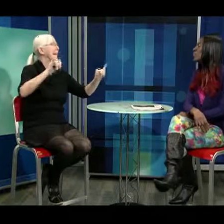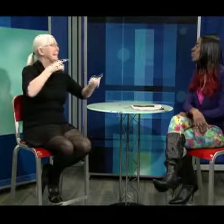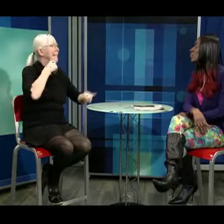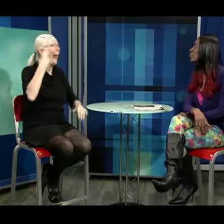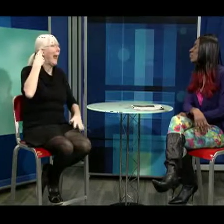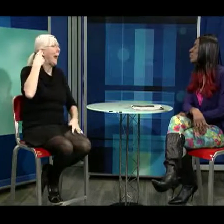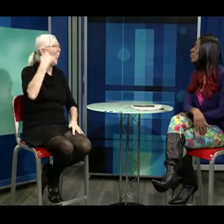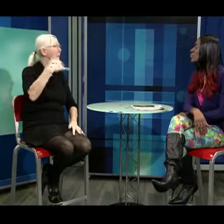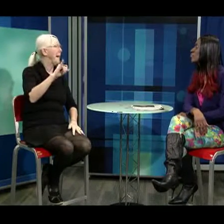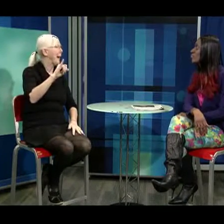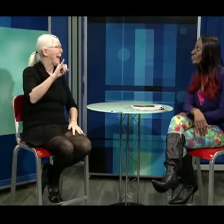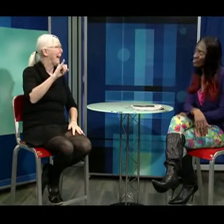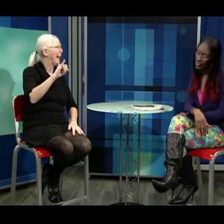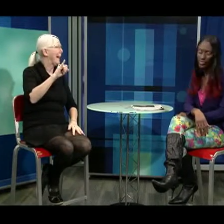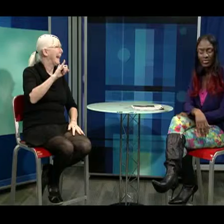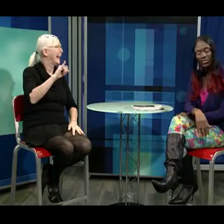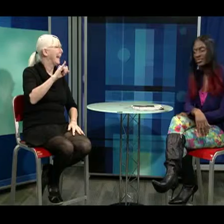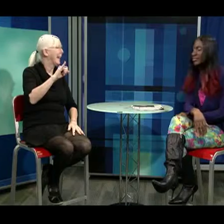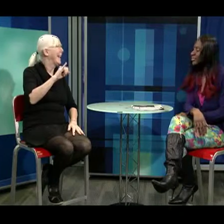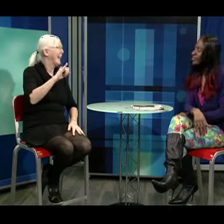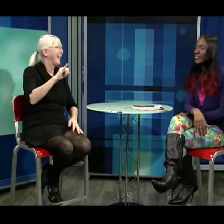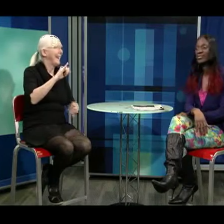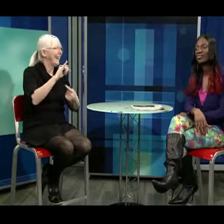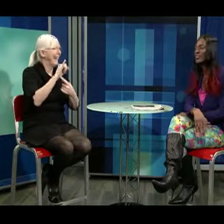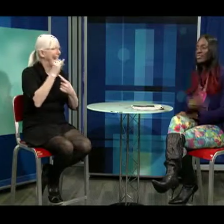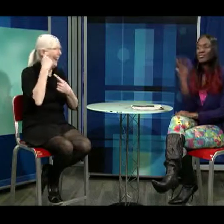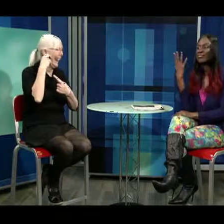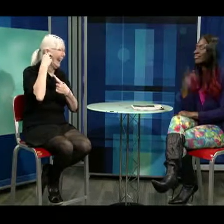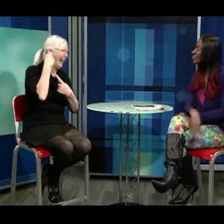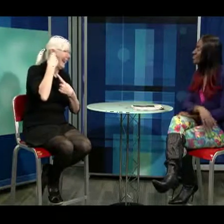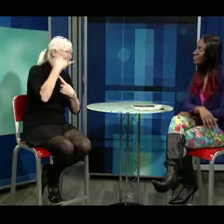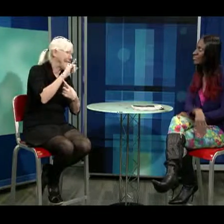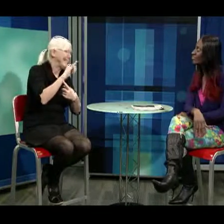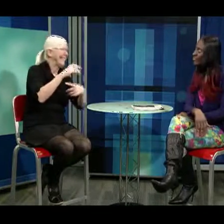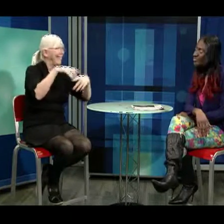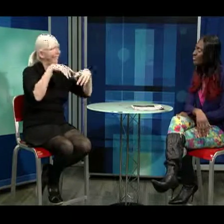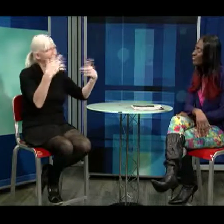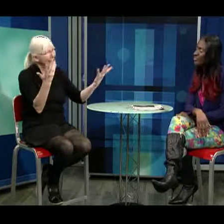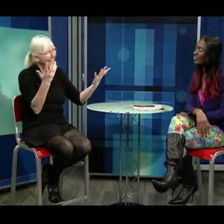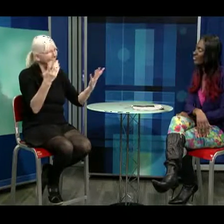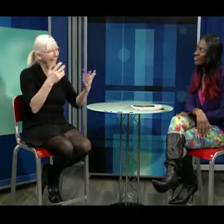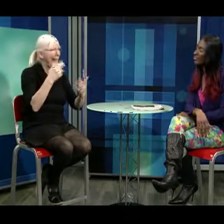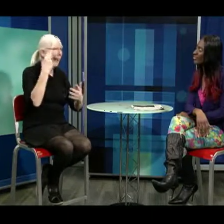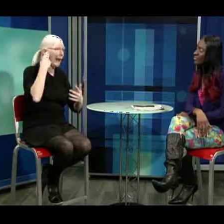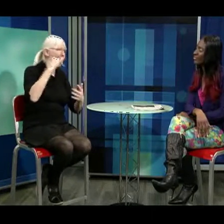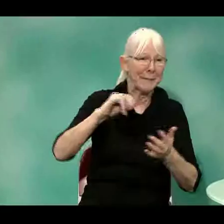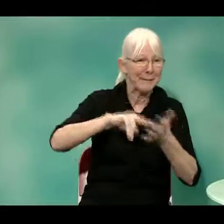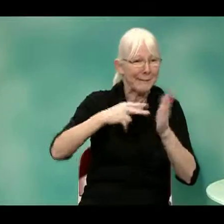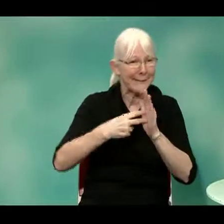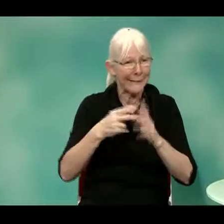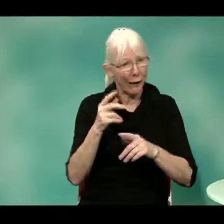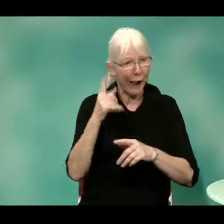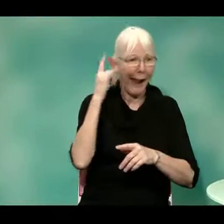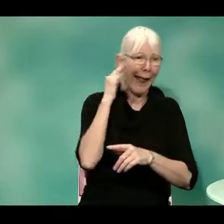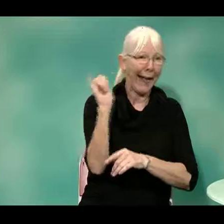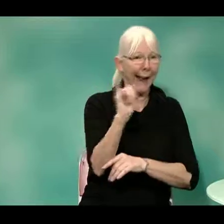uh, negative was they used the term hearing impaired for my discussion. So, I mean,